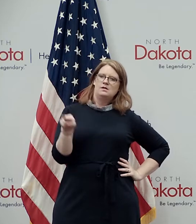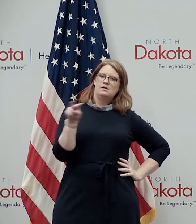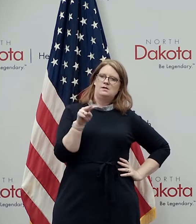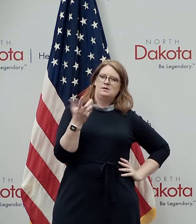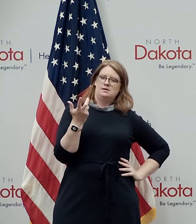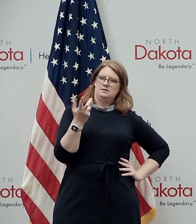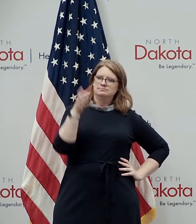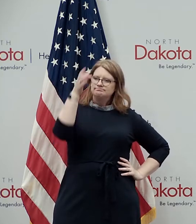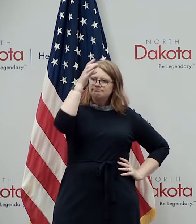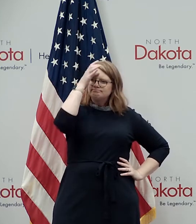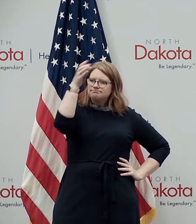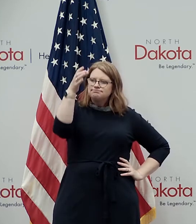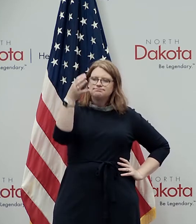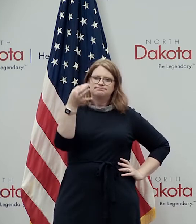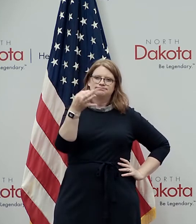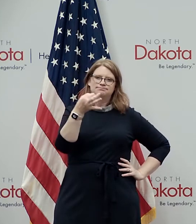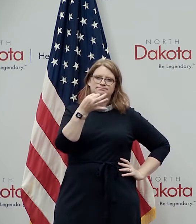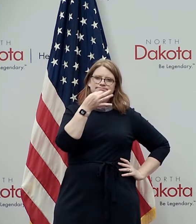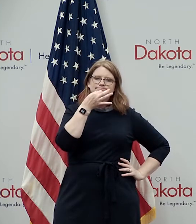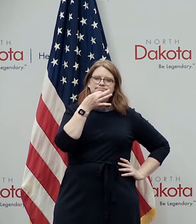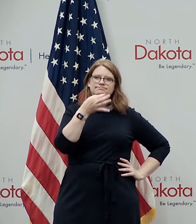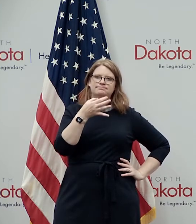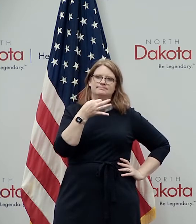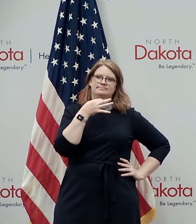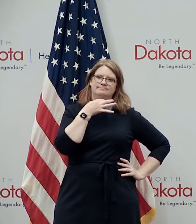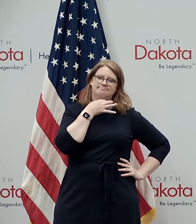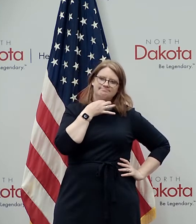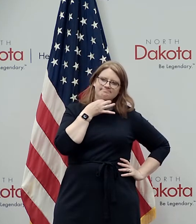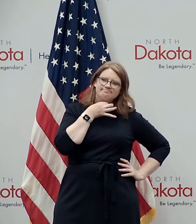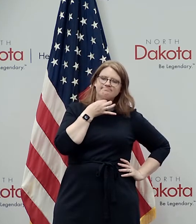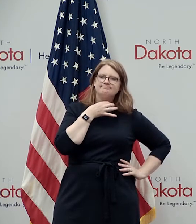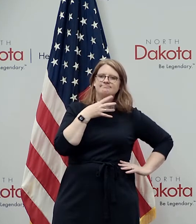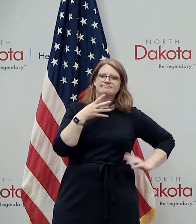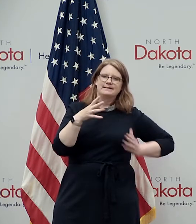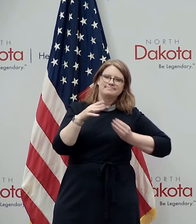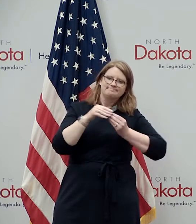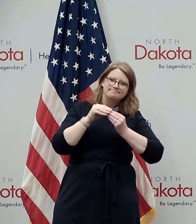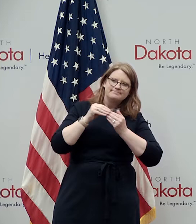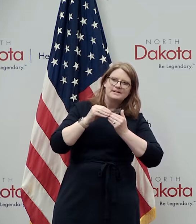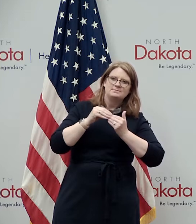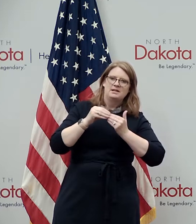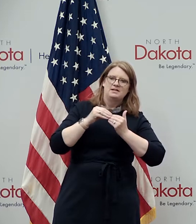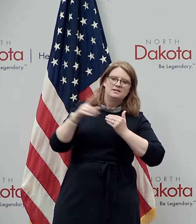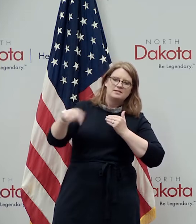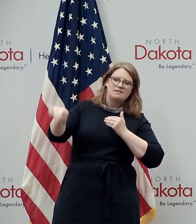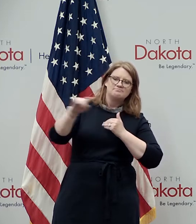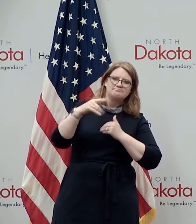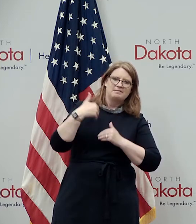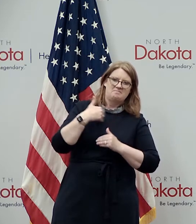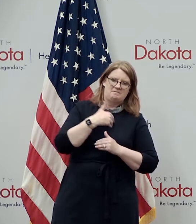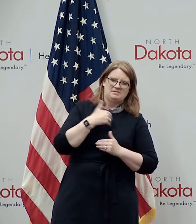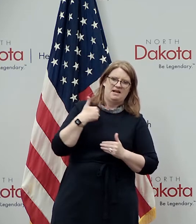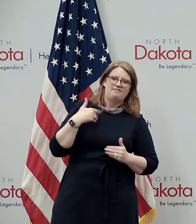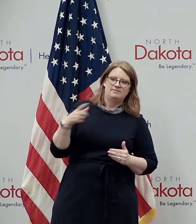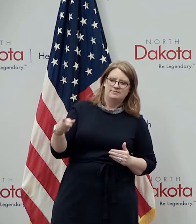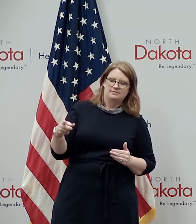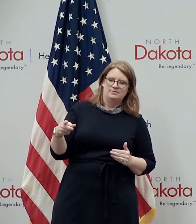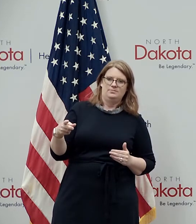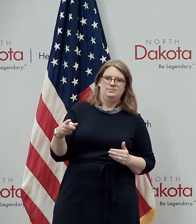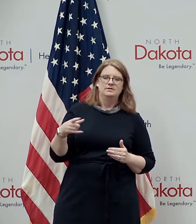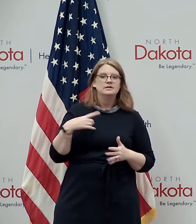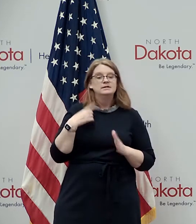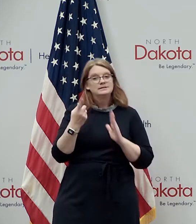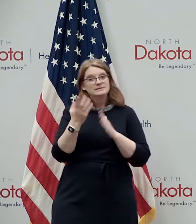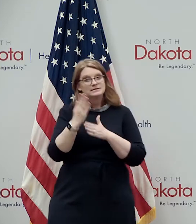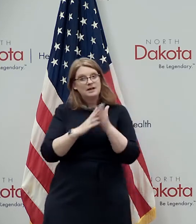and capability curiosity adaptability that our members have and in some of our members i met for the